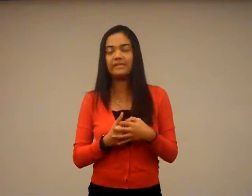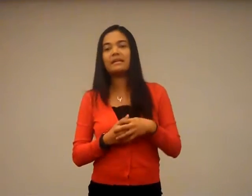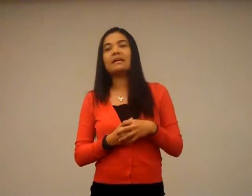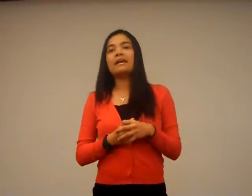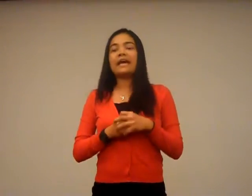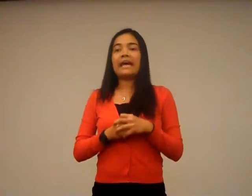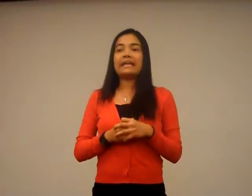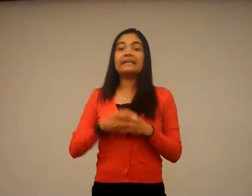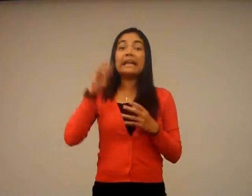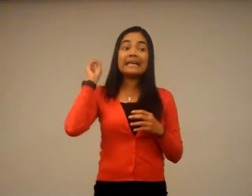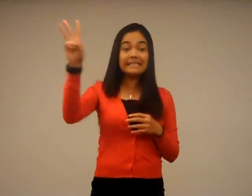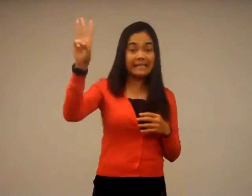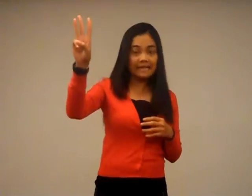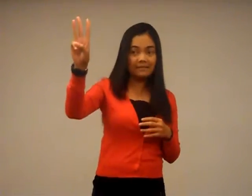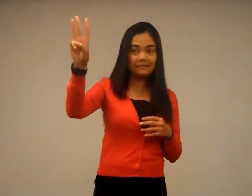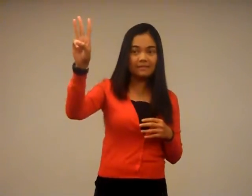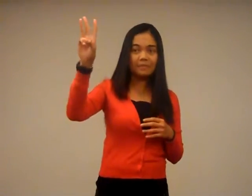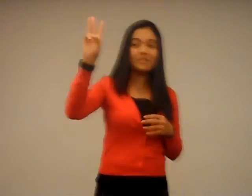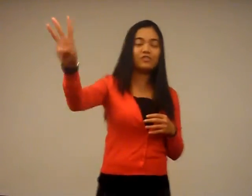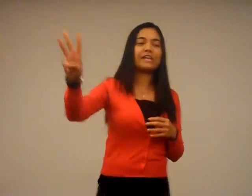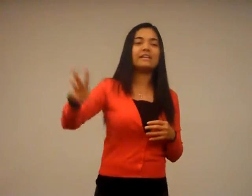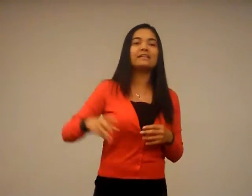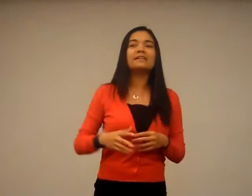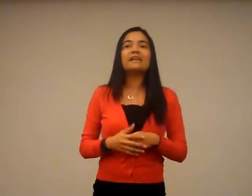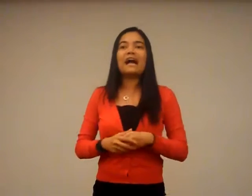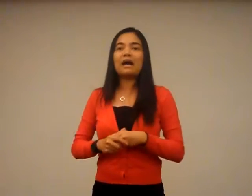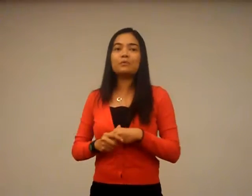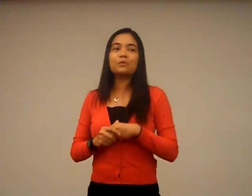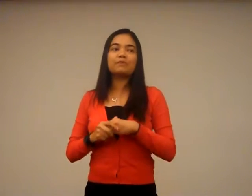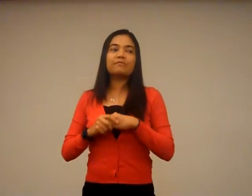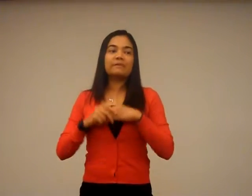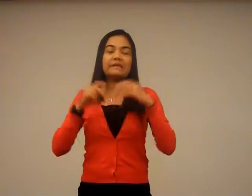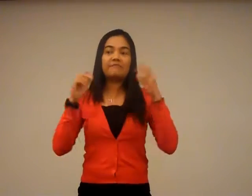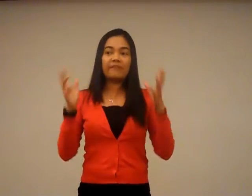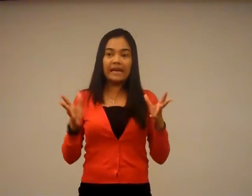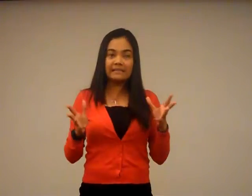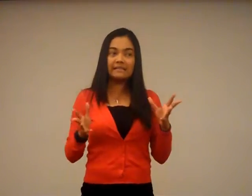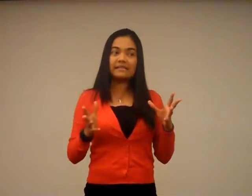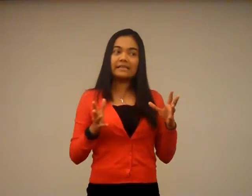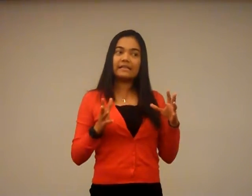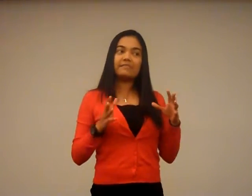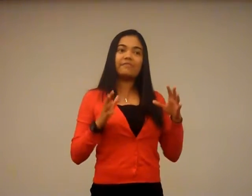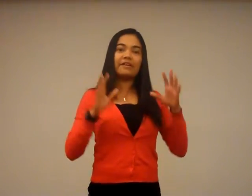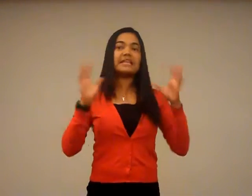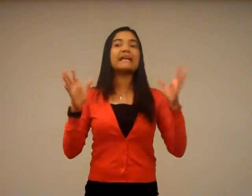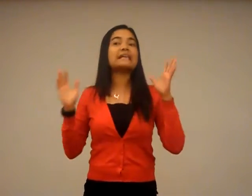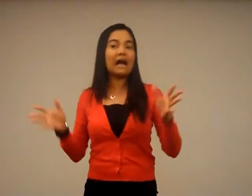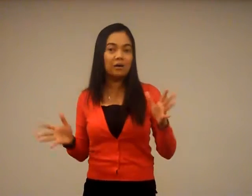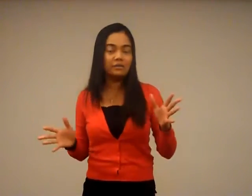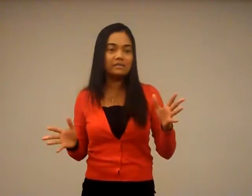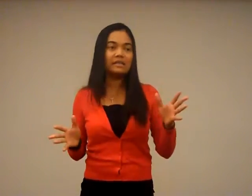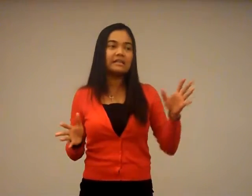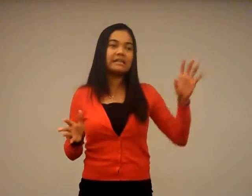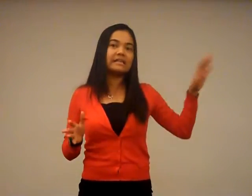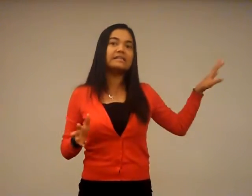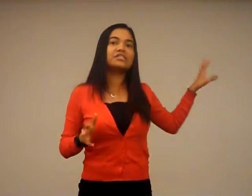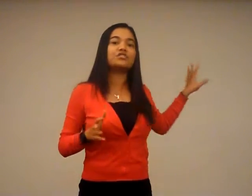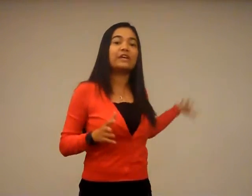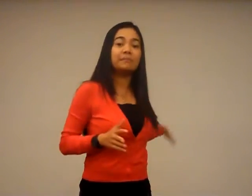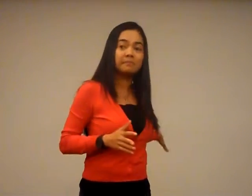And lastly, number three, I would invest in a very nice house near a stream